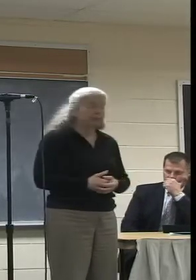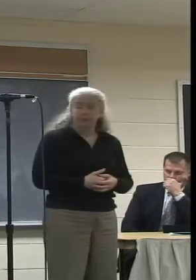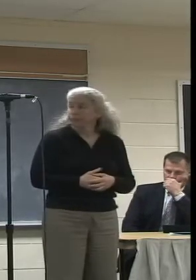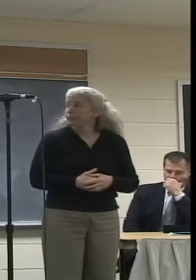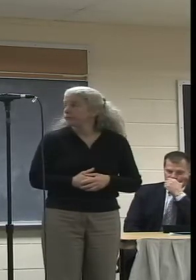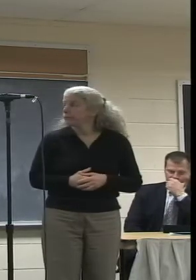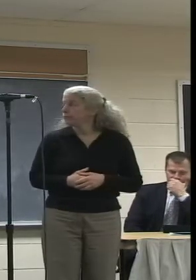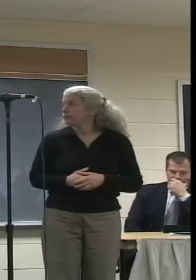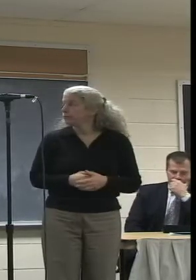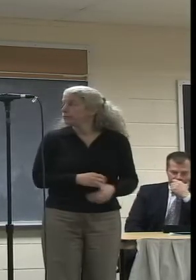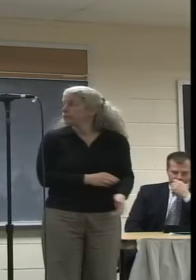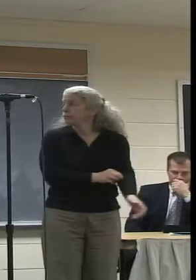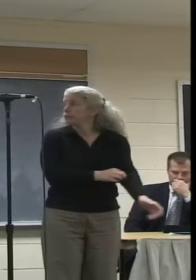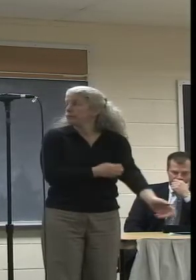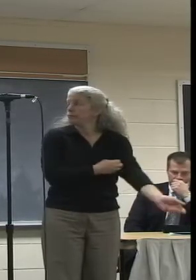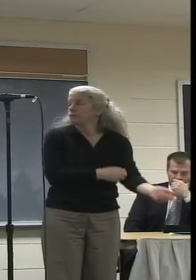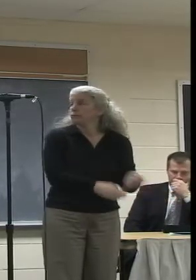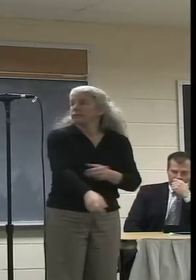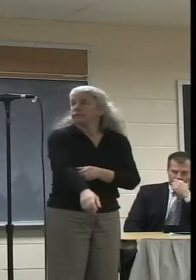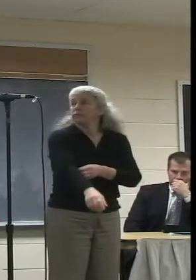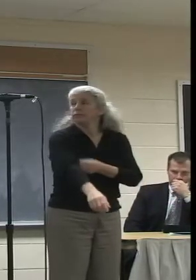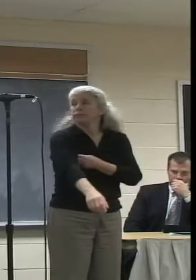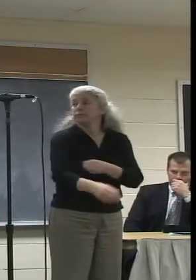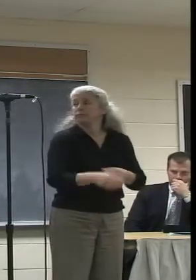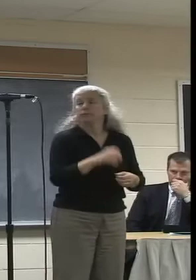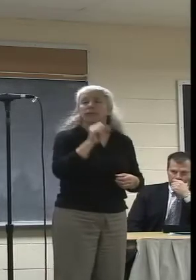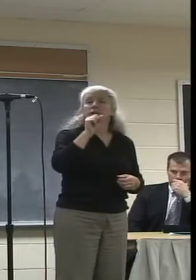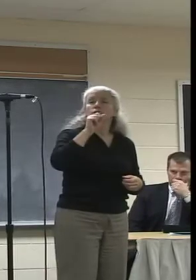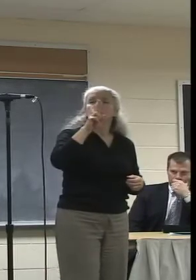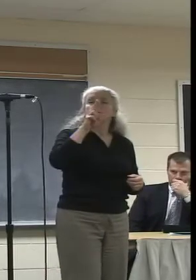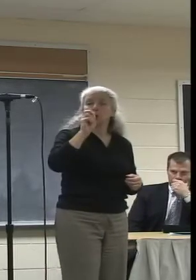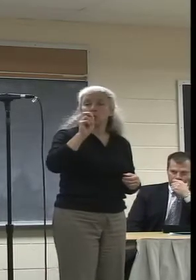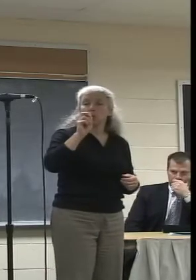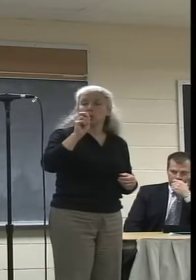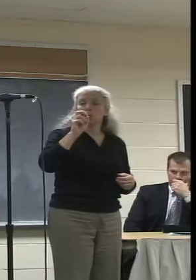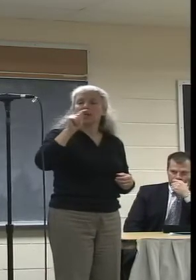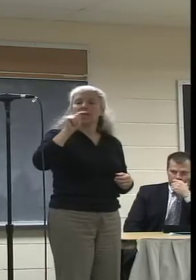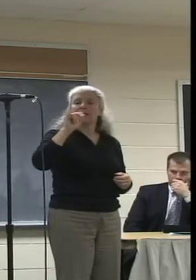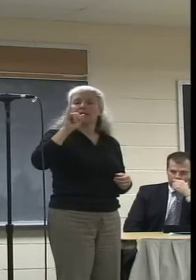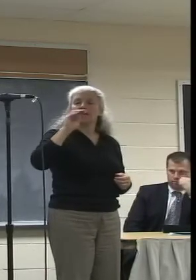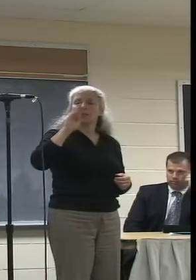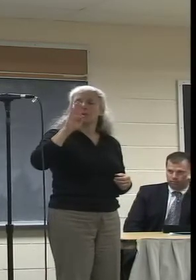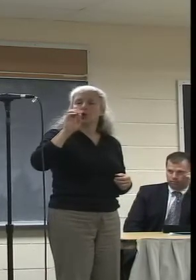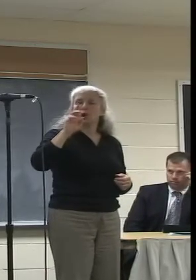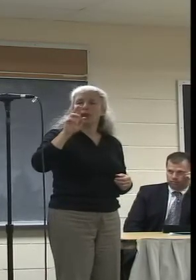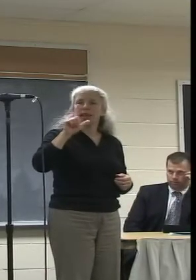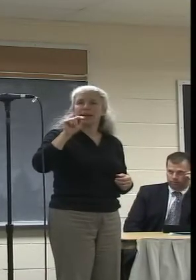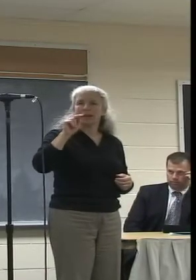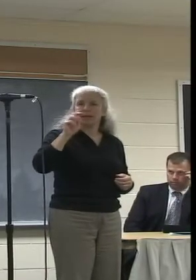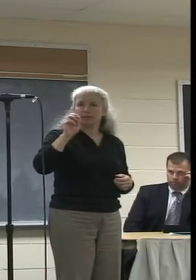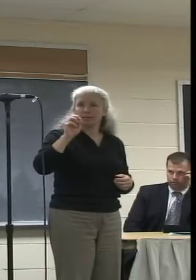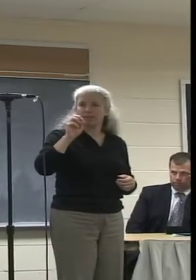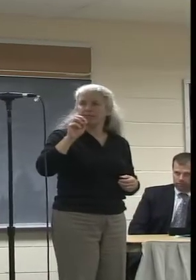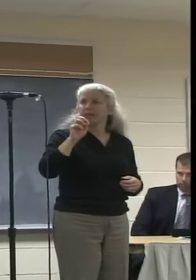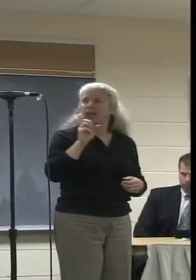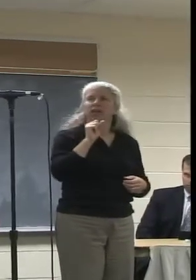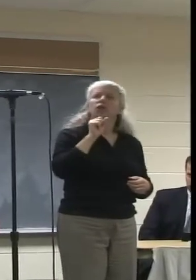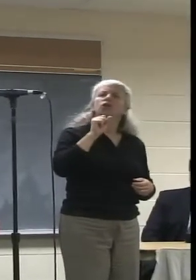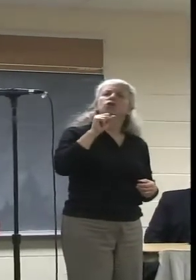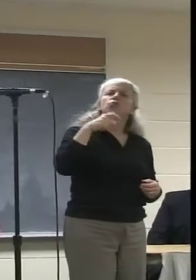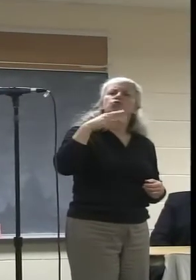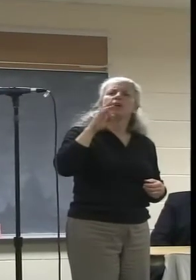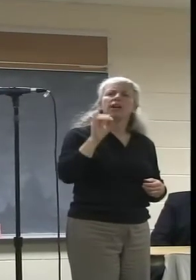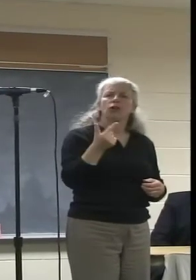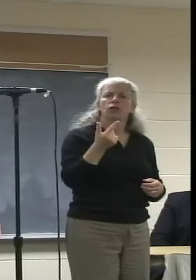Susan. Hi there. Sue Timberlake, 190 Spring Grove Avenue. And I feel a little funny because I went back and read the